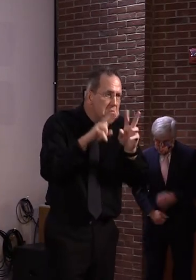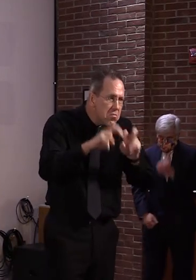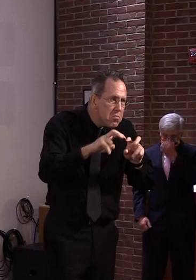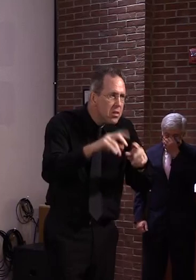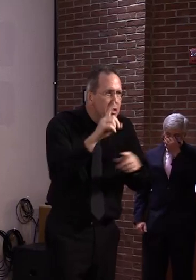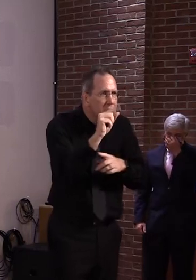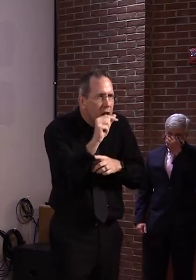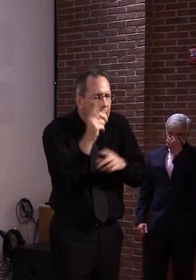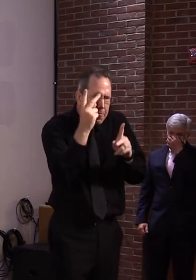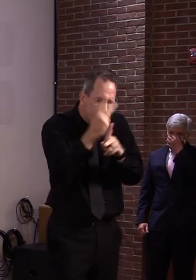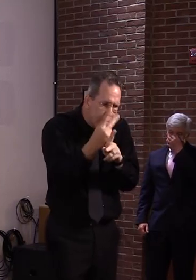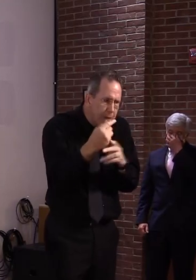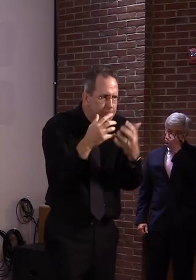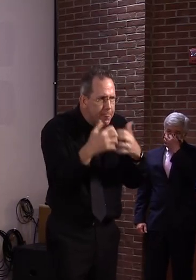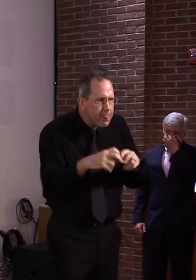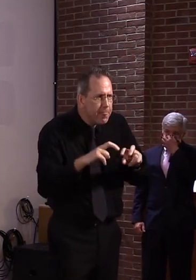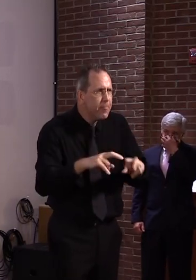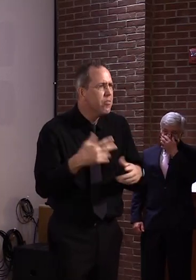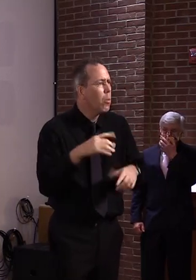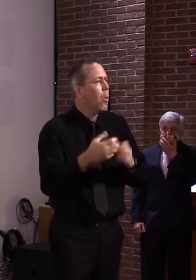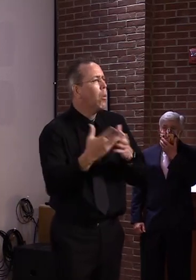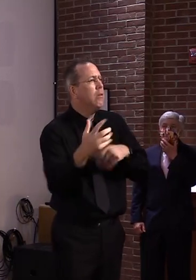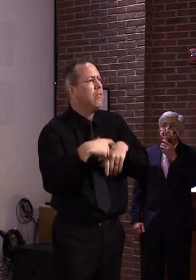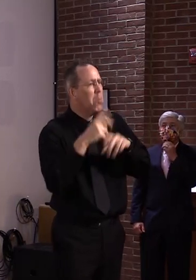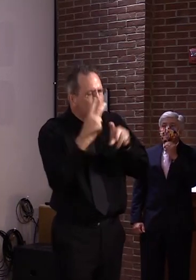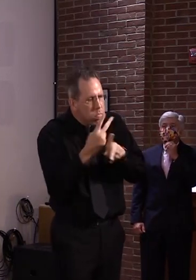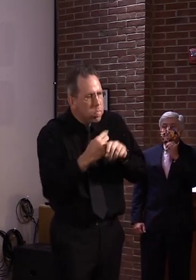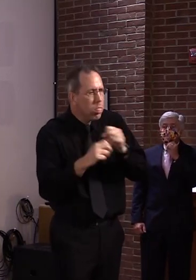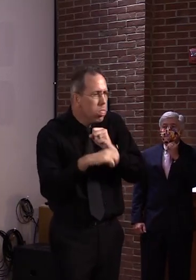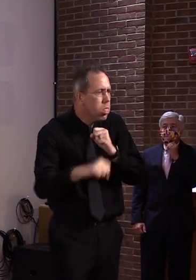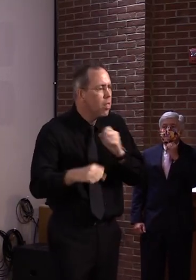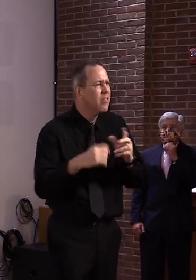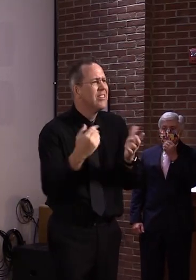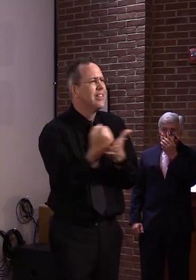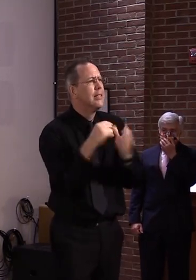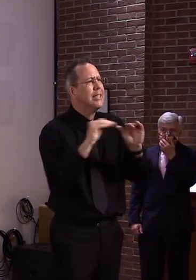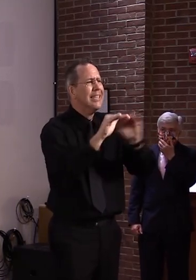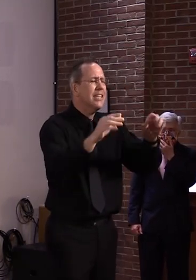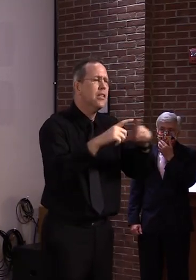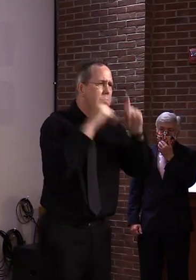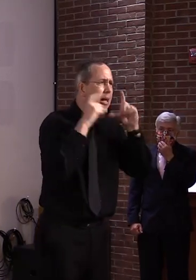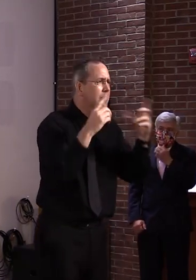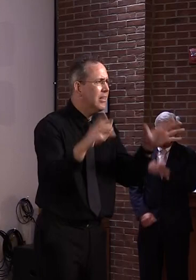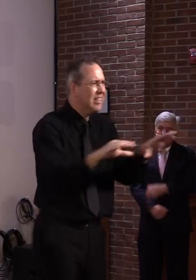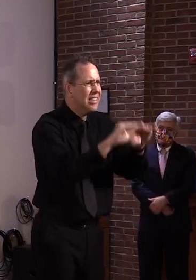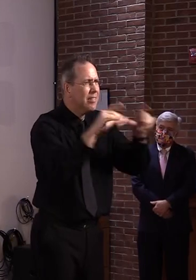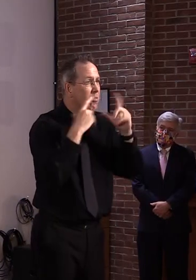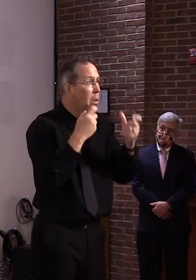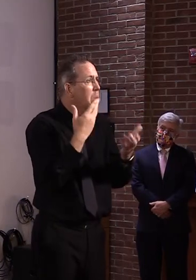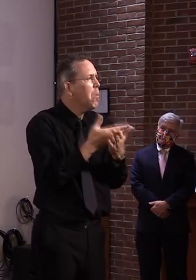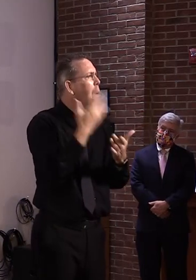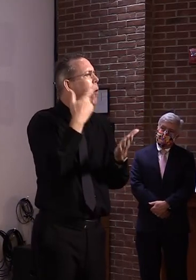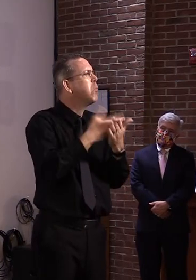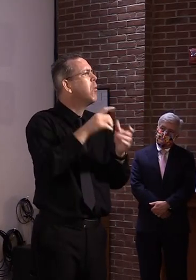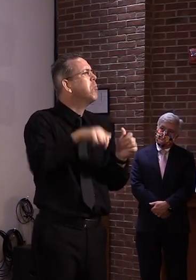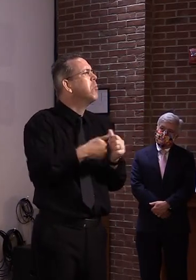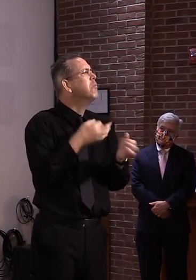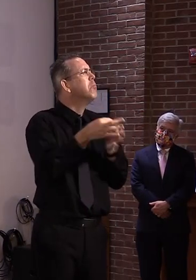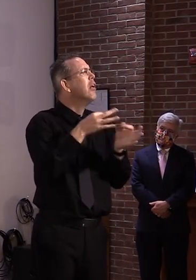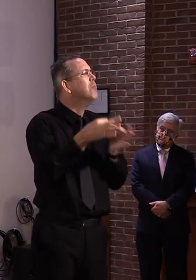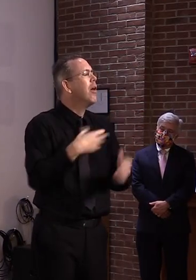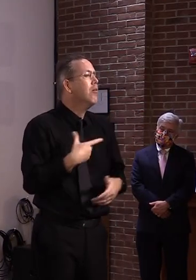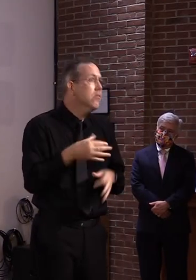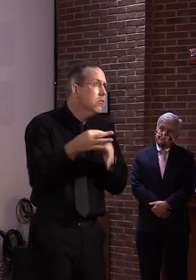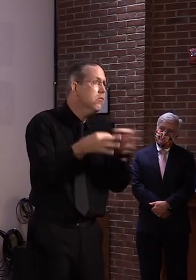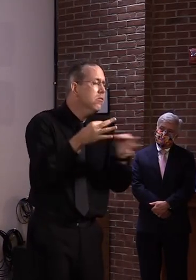But depending on who you are and what age you are or what have you, you may not see it all just because it's not coming out towards